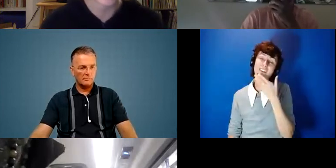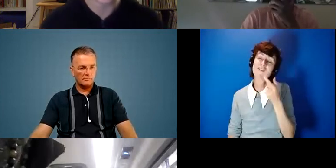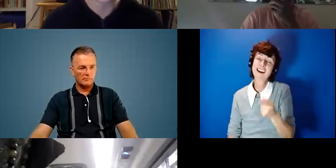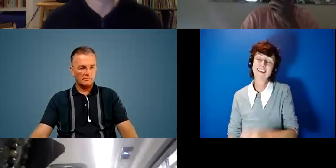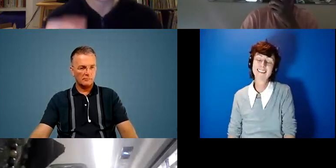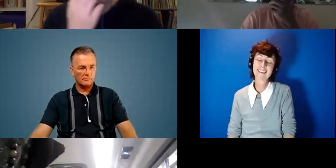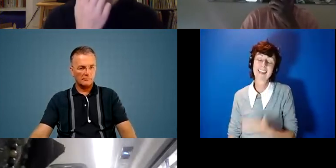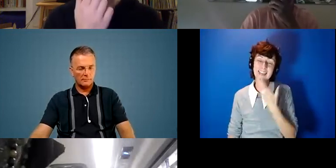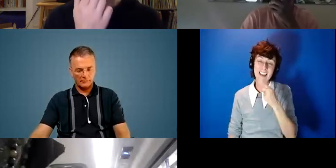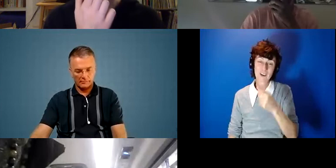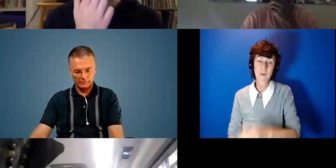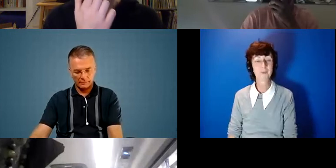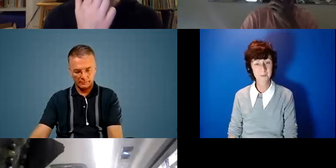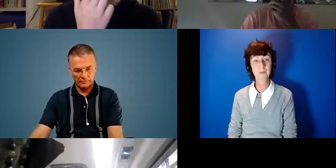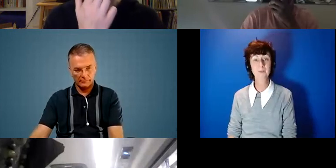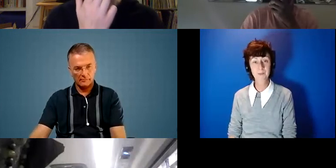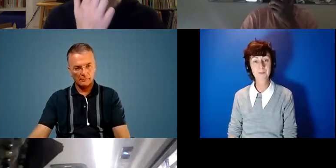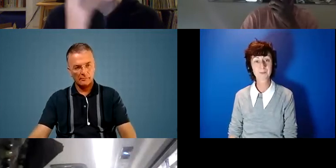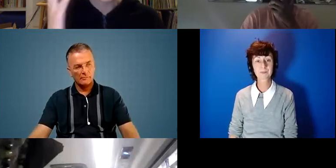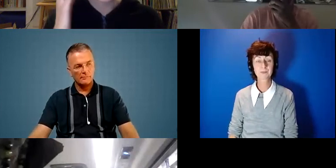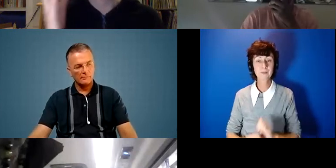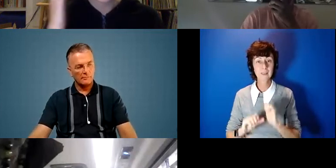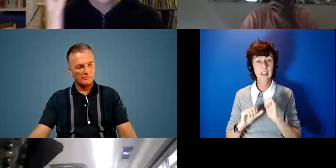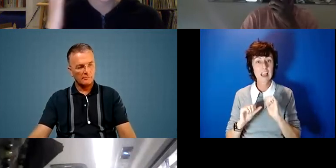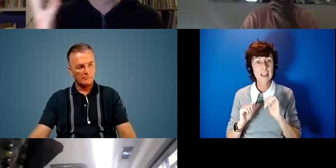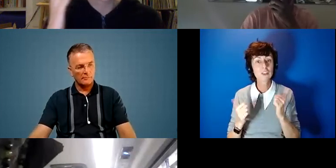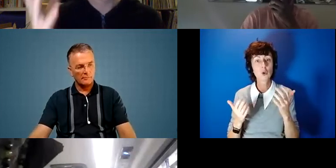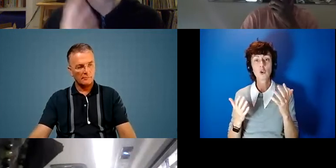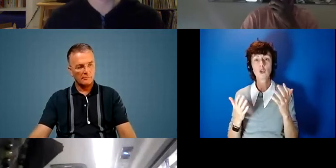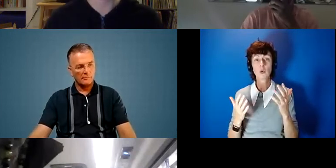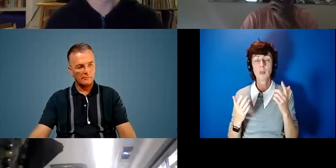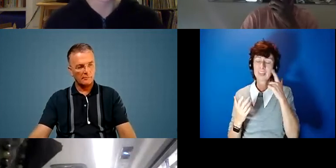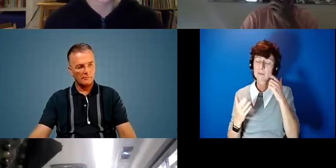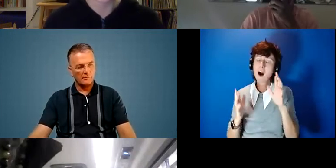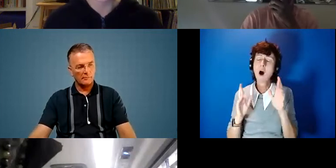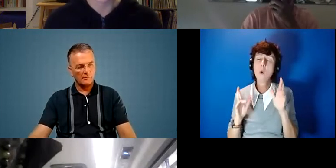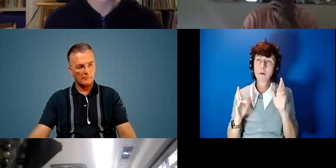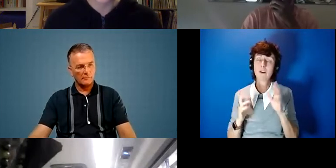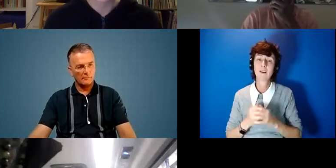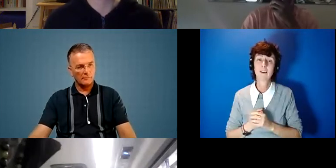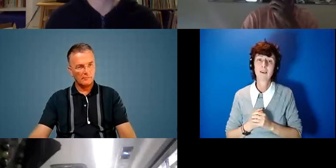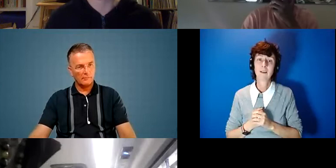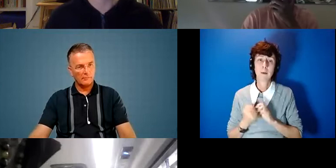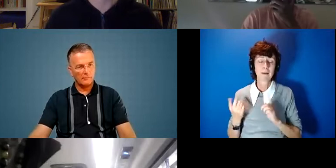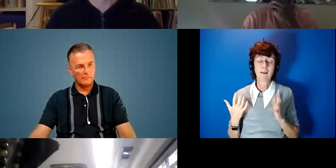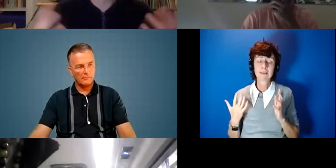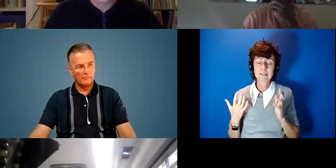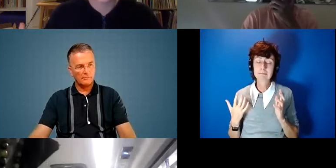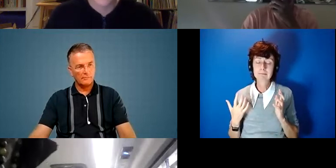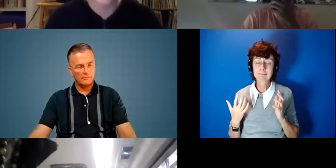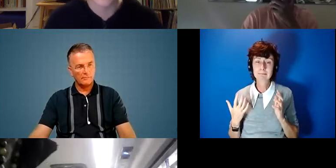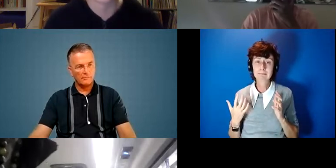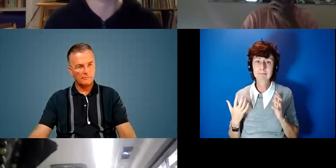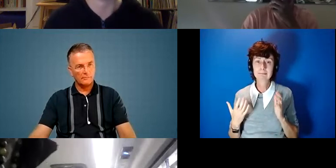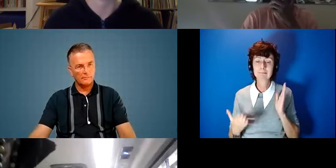reflection thank you paula and then it's always good to have these conversations about hope because it's very you know it can be a very it